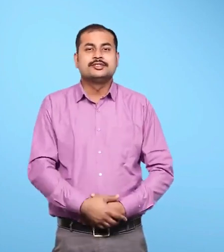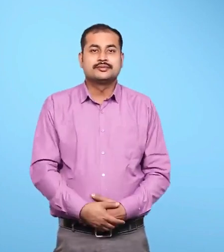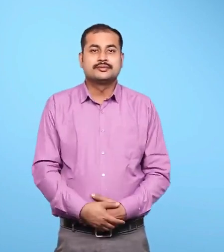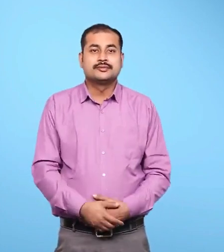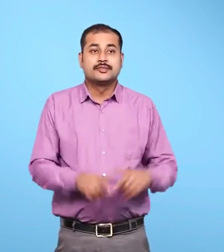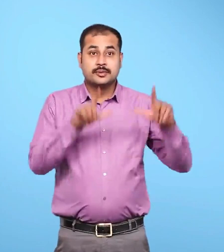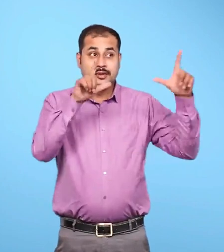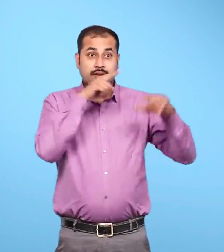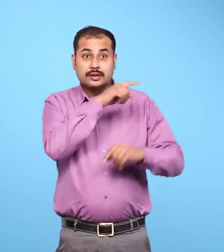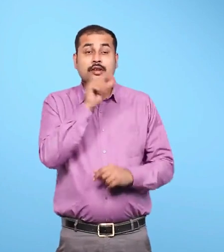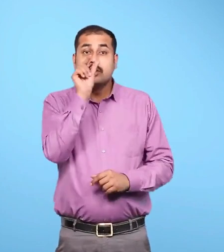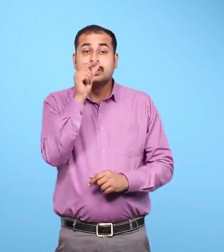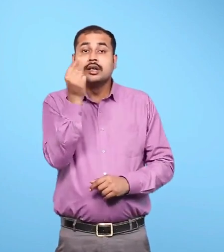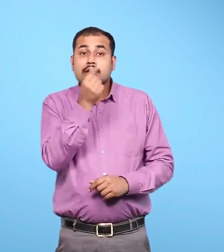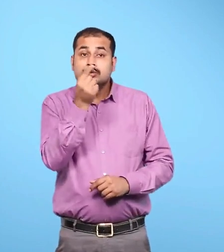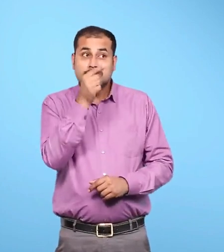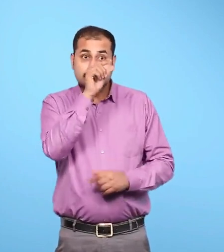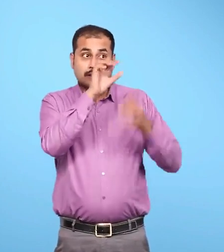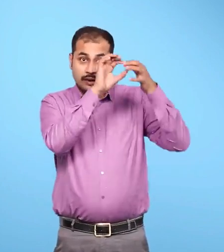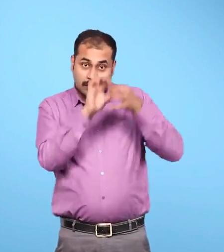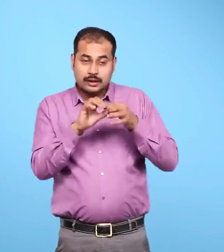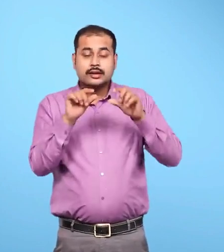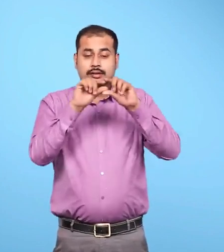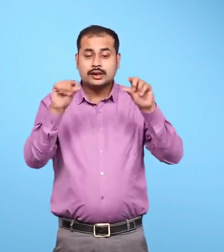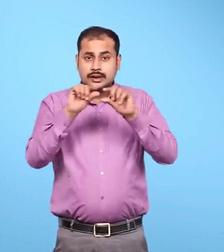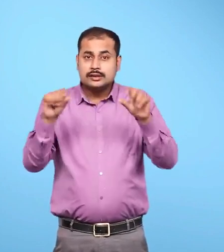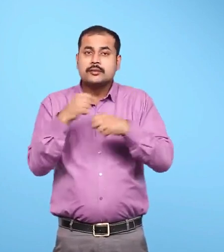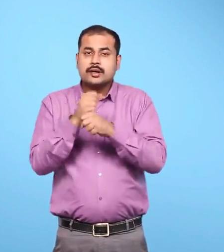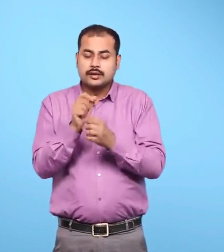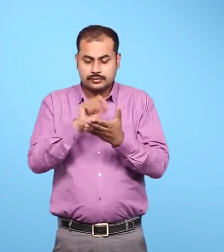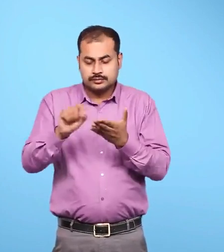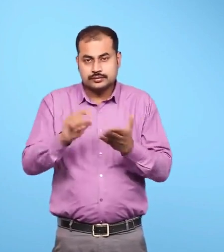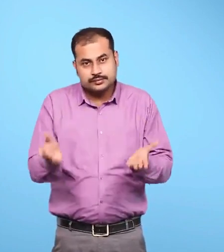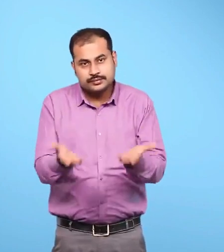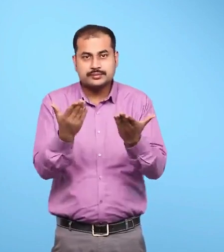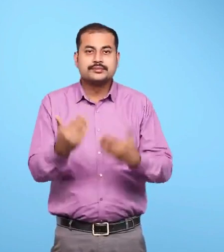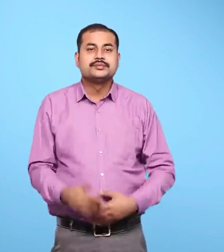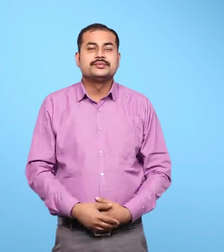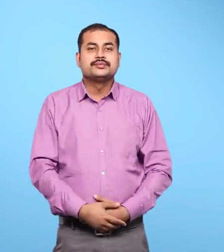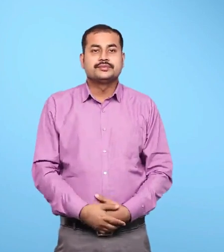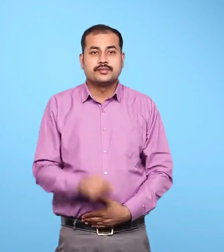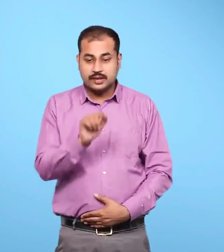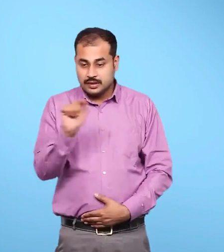Now, can you make sentences with these words? Please write in the space provided below.